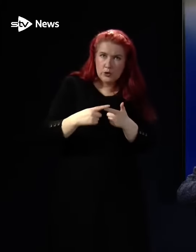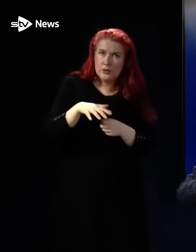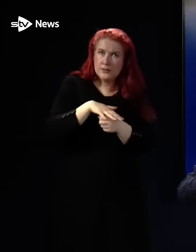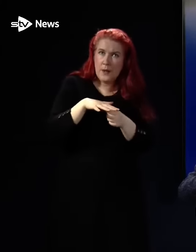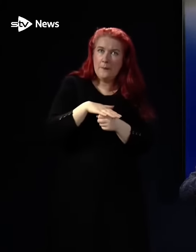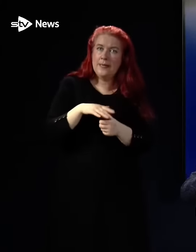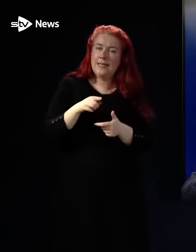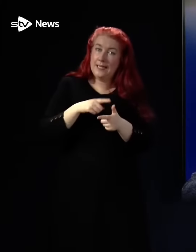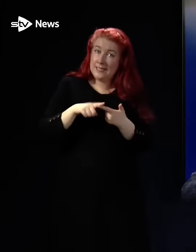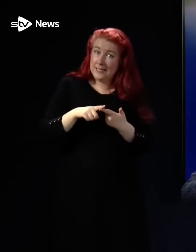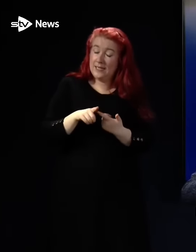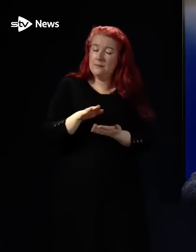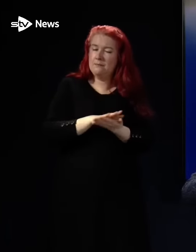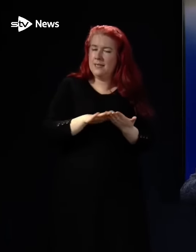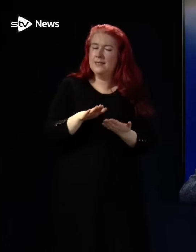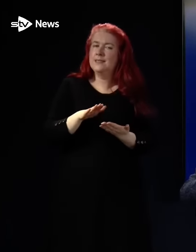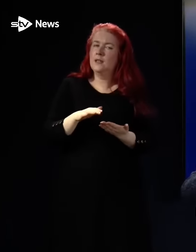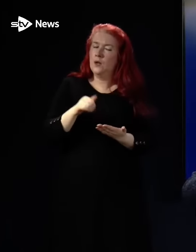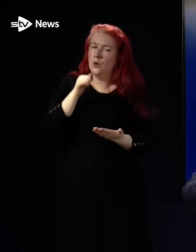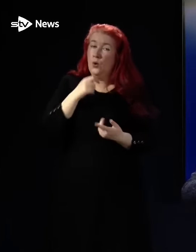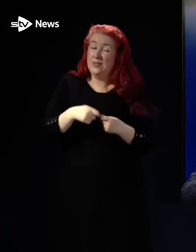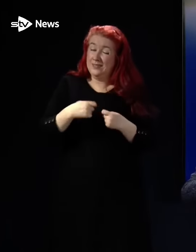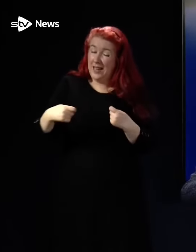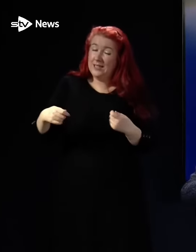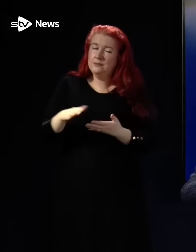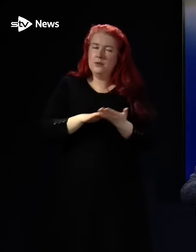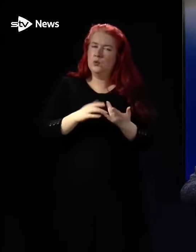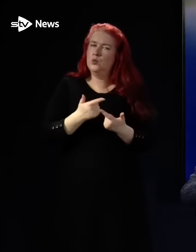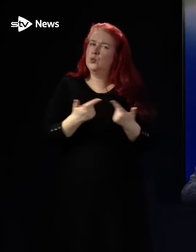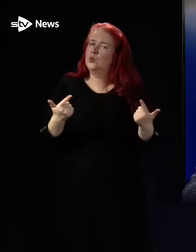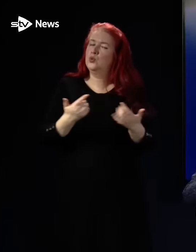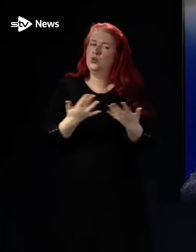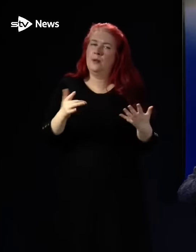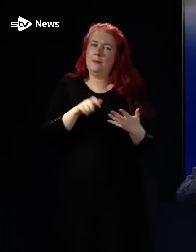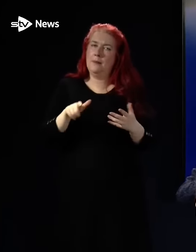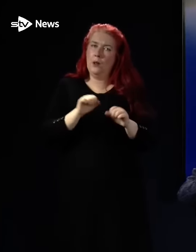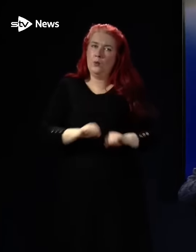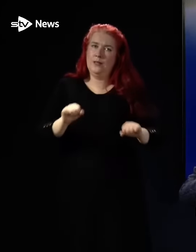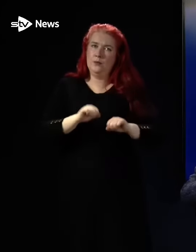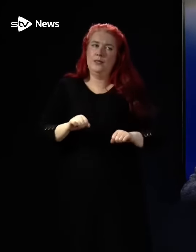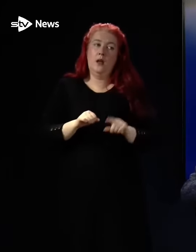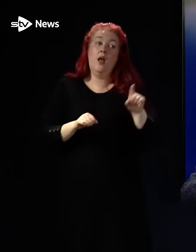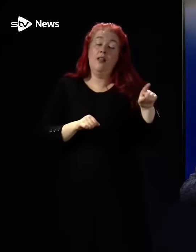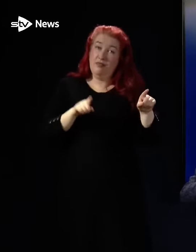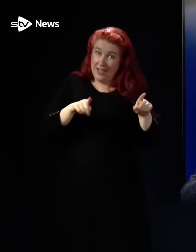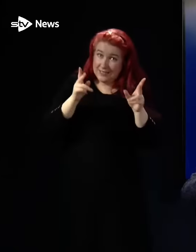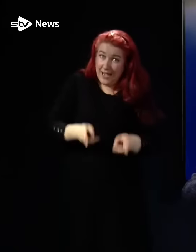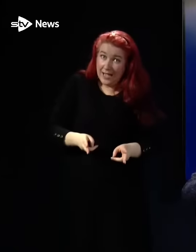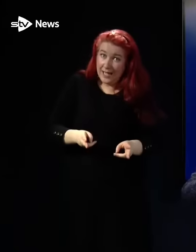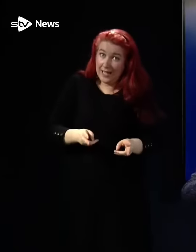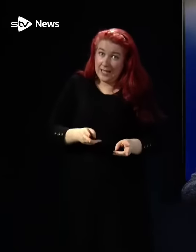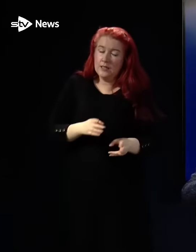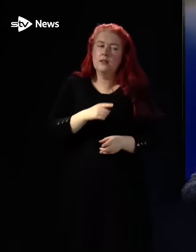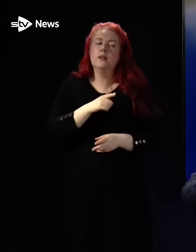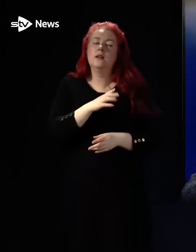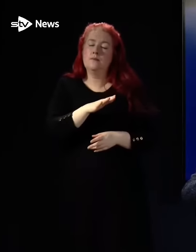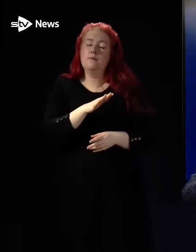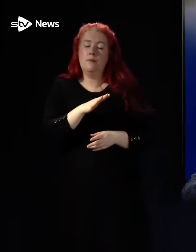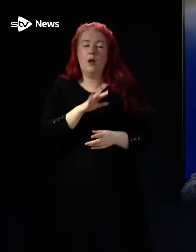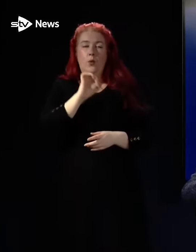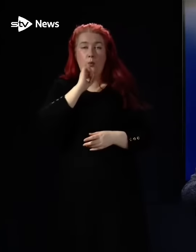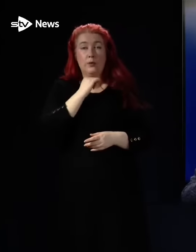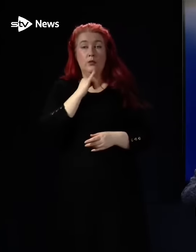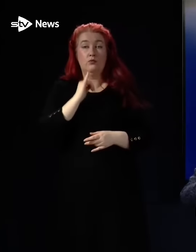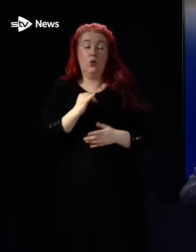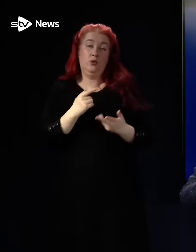are meaning that too many people are waiting longer than they should be for care. And it would be wrong for me to say that that